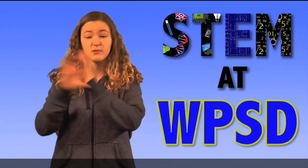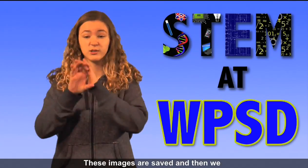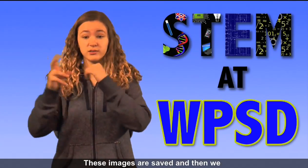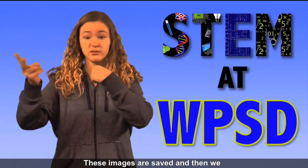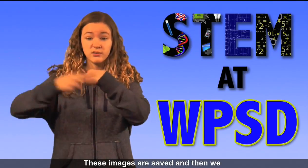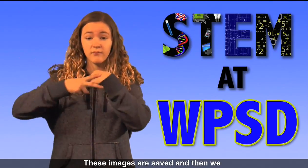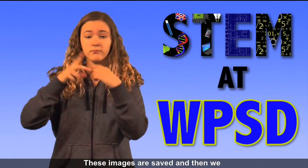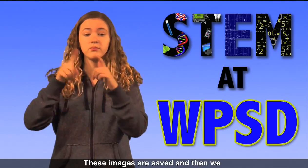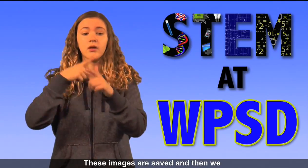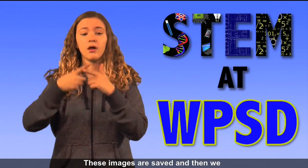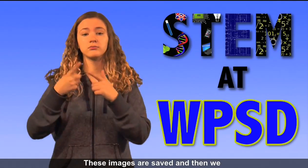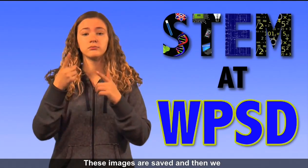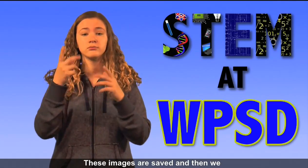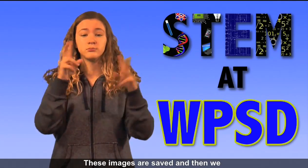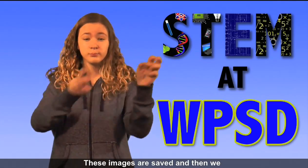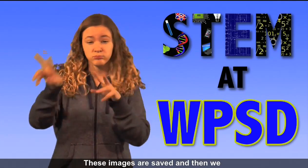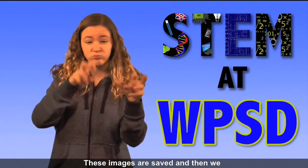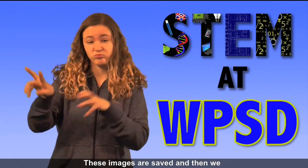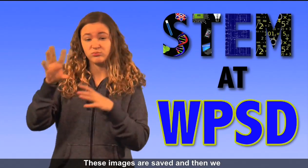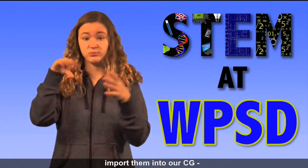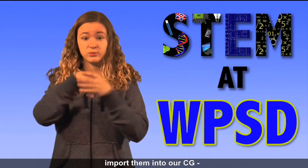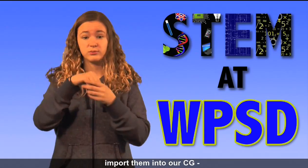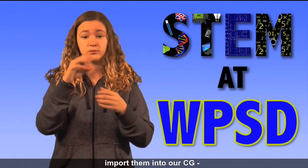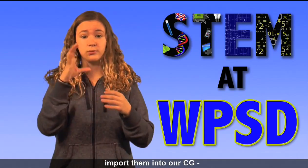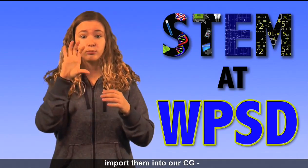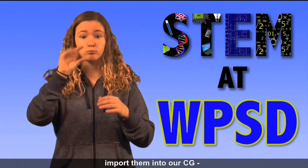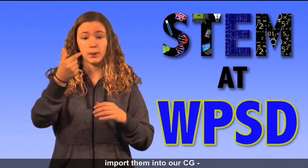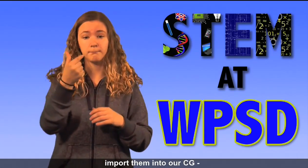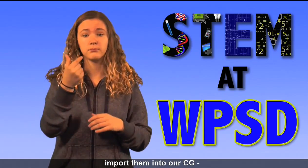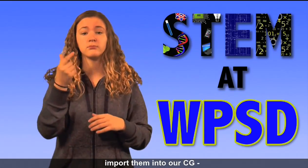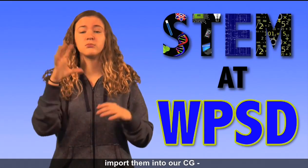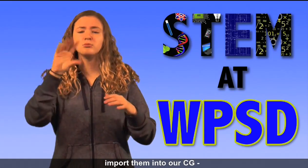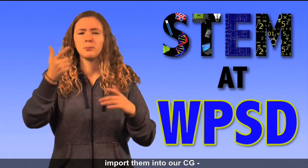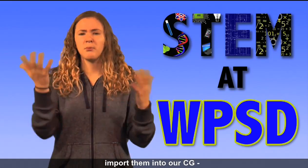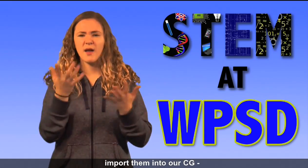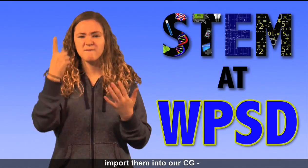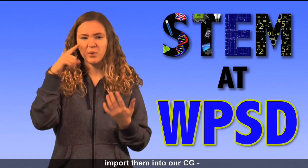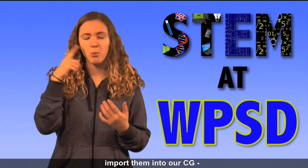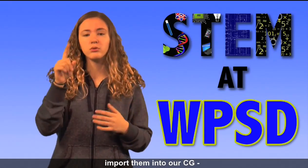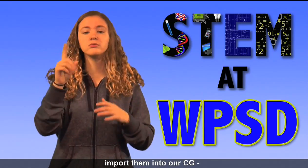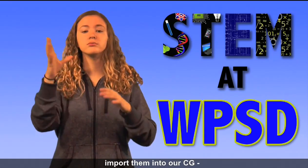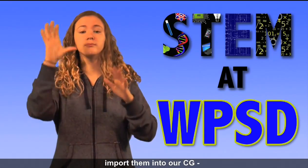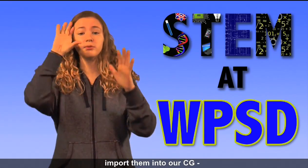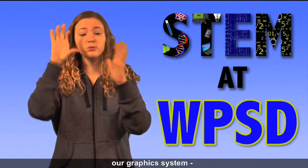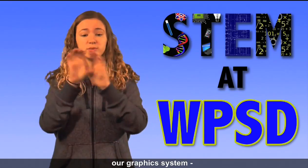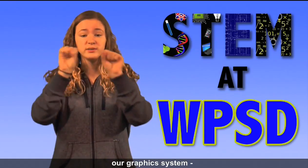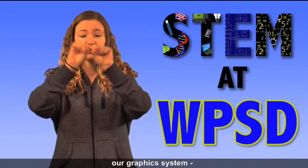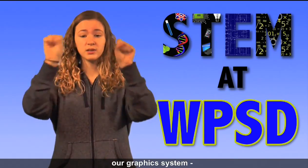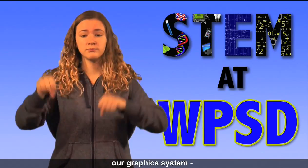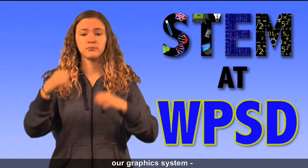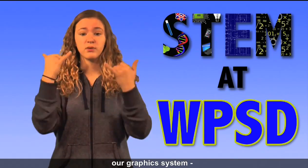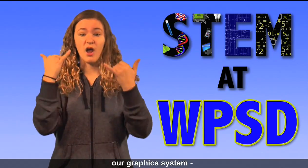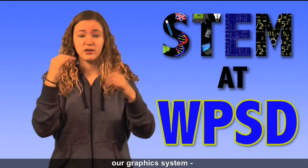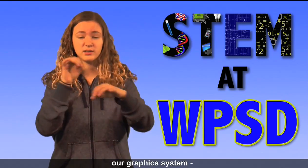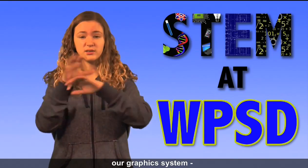These images are saved and then we import them into our CG, our graphics system,